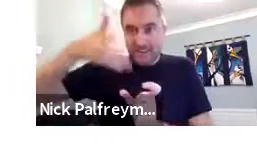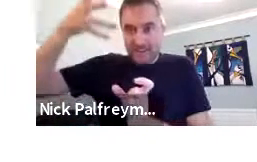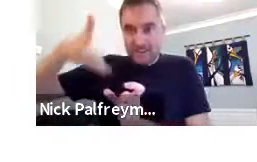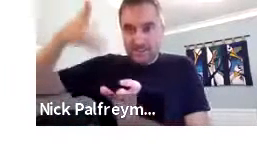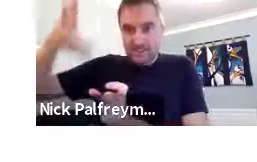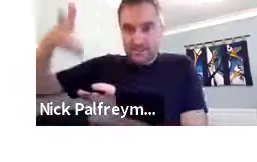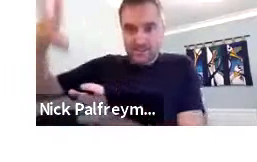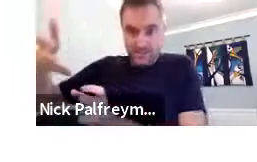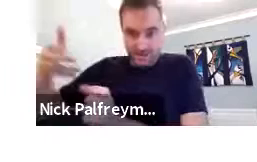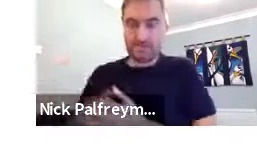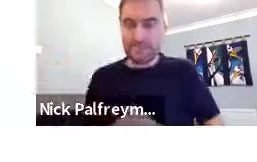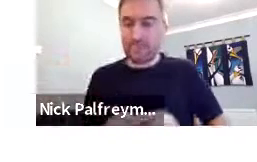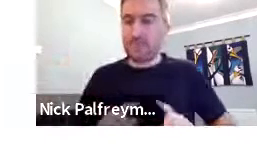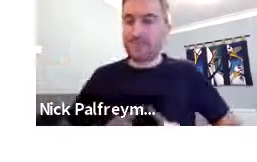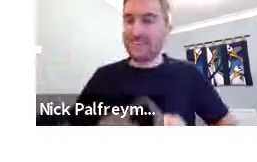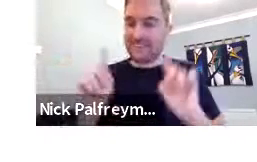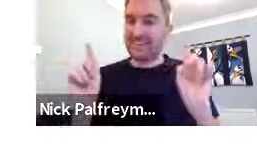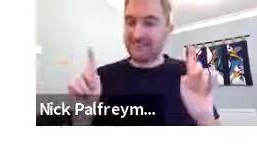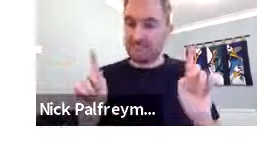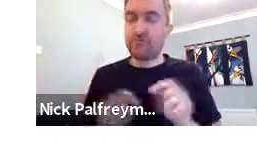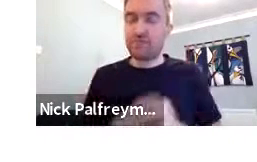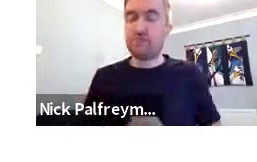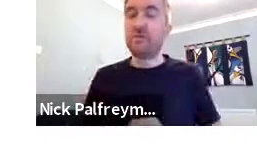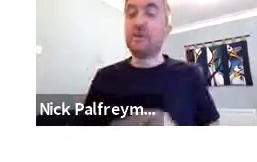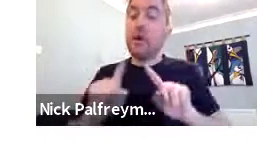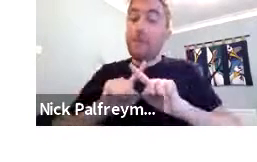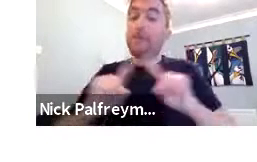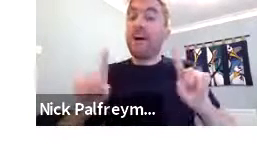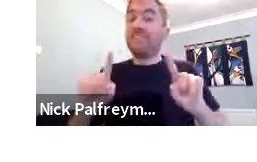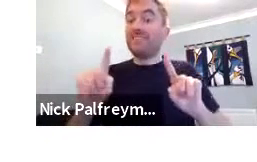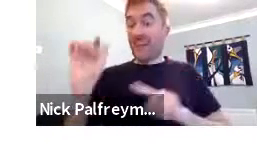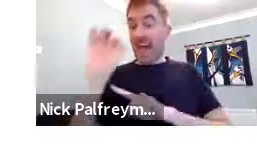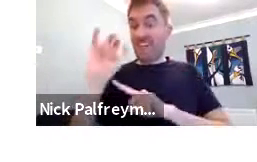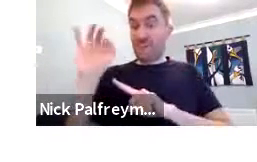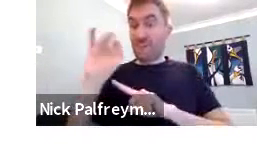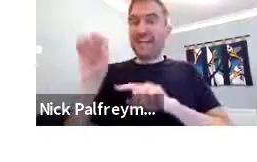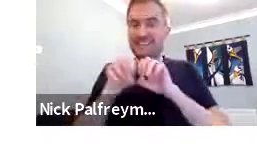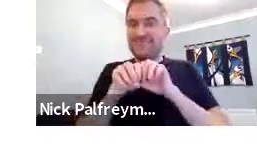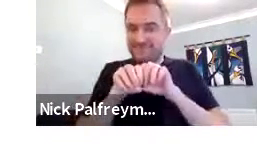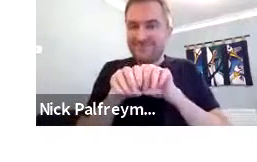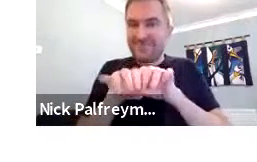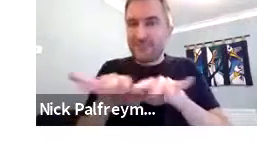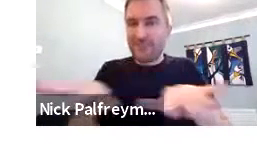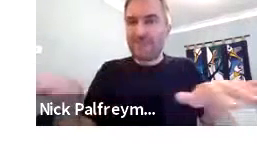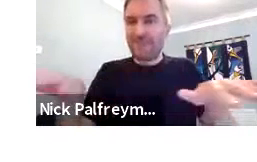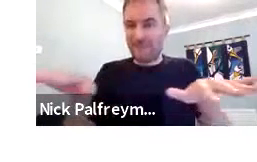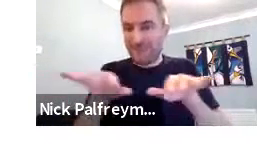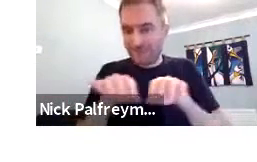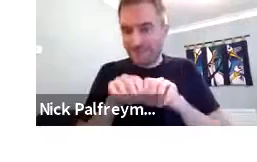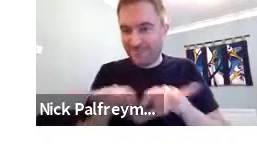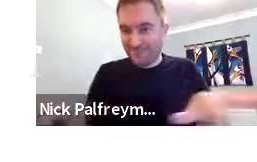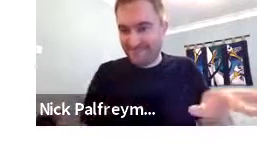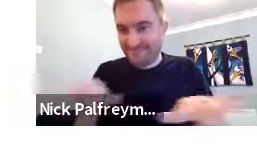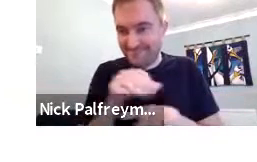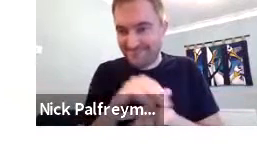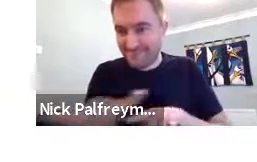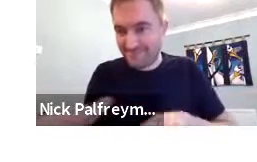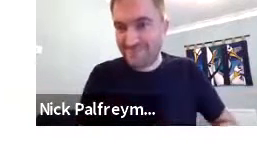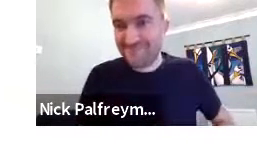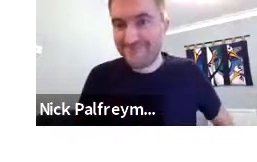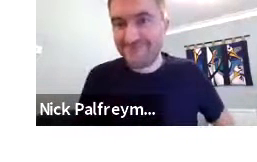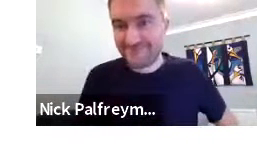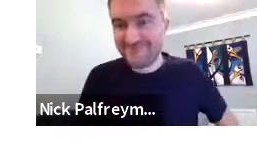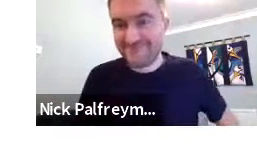So, it follows the same order of grammar used in spoken Indonesian. And the alphabet